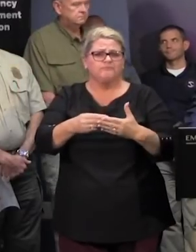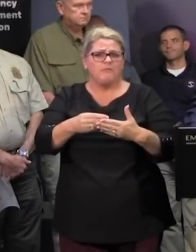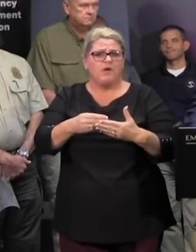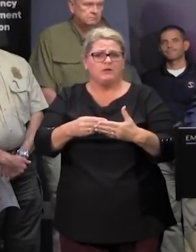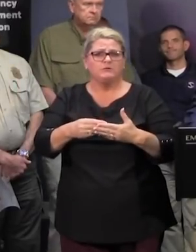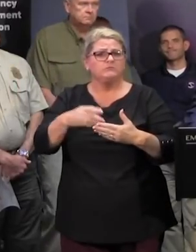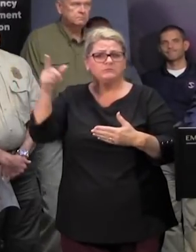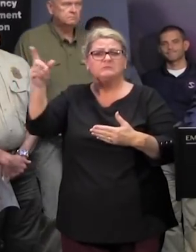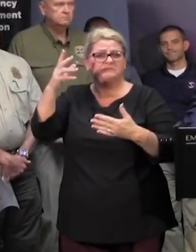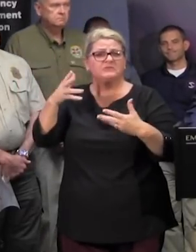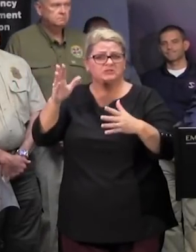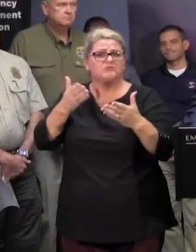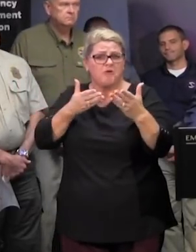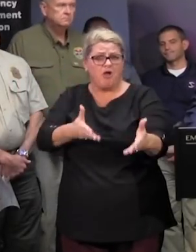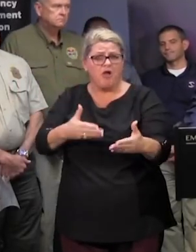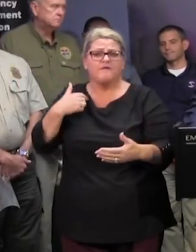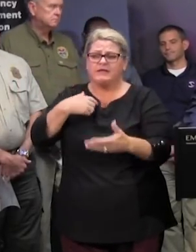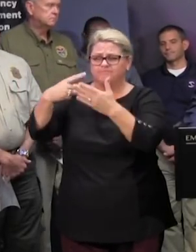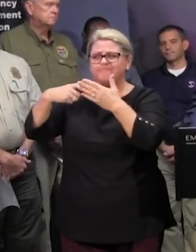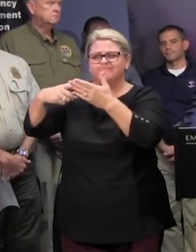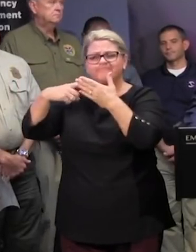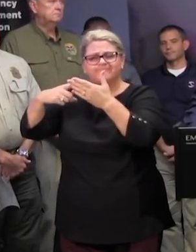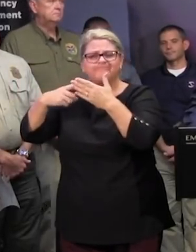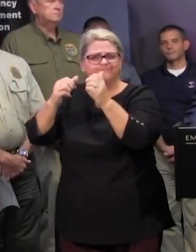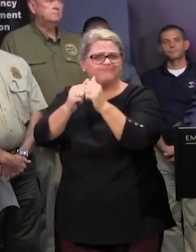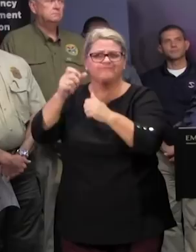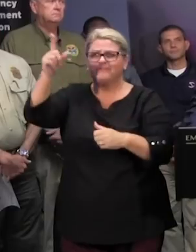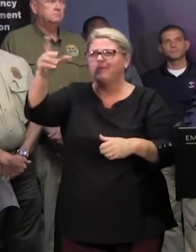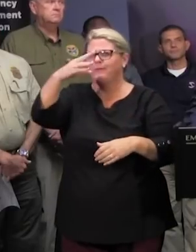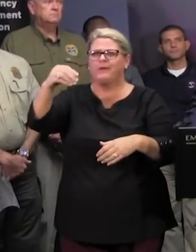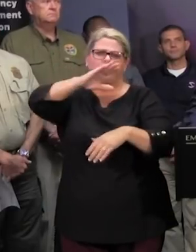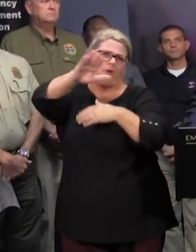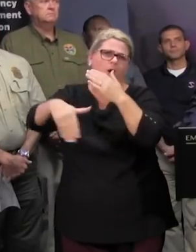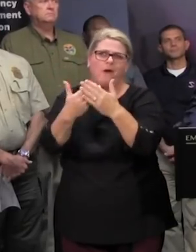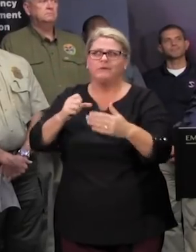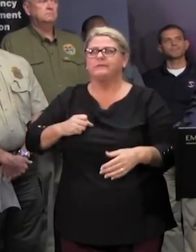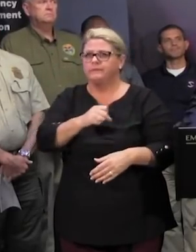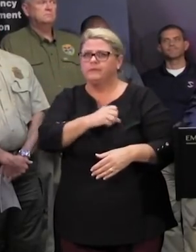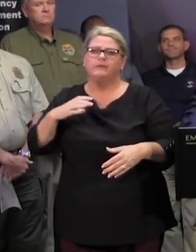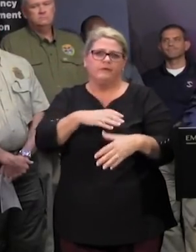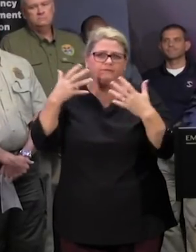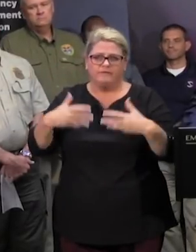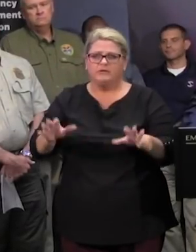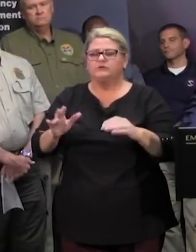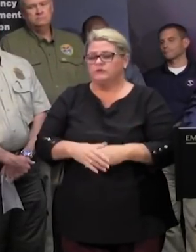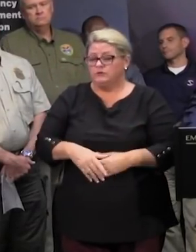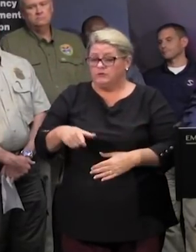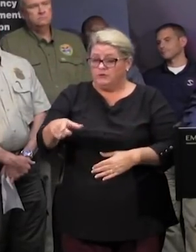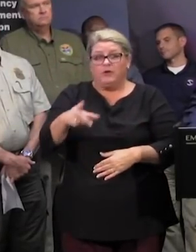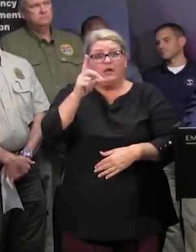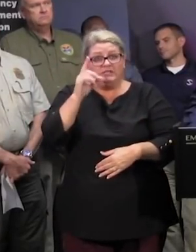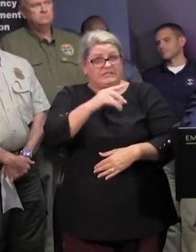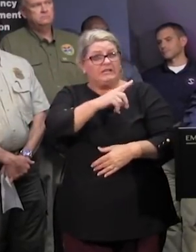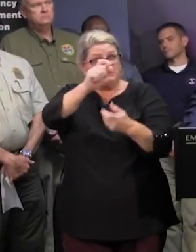had much attention and communication with virtually every cabinet official repeatedly has that been specifically mentioned in